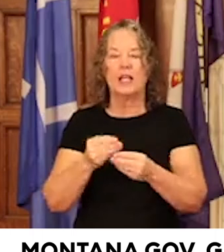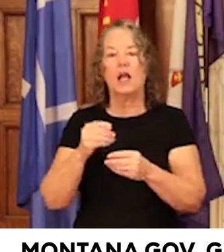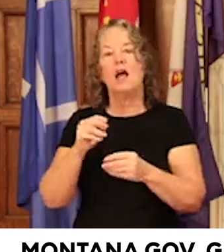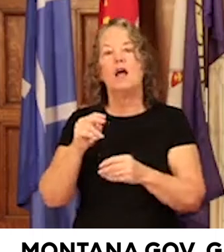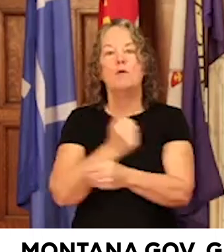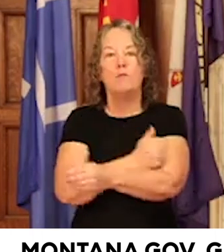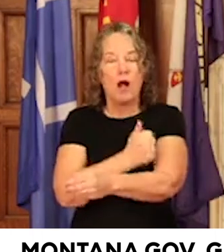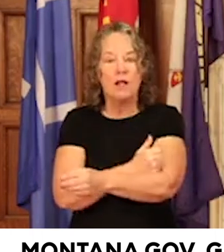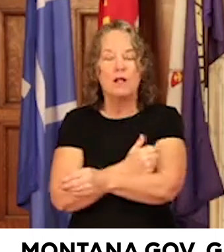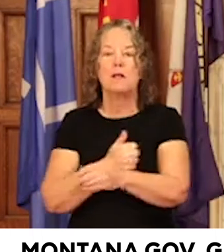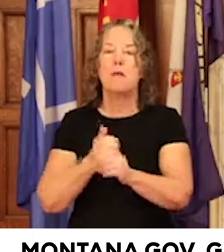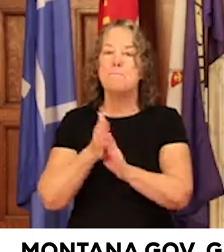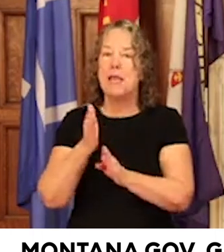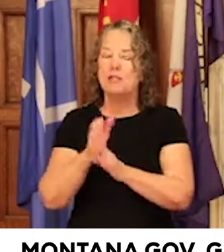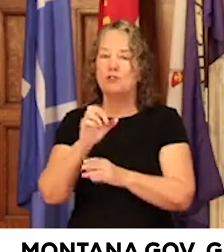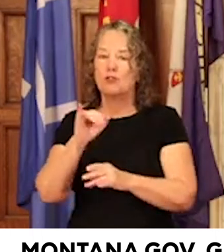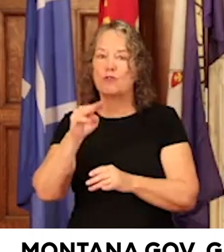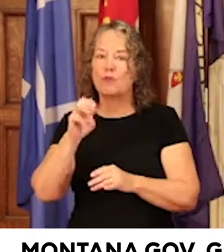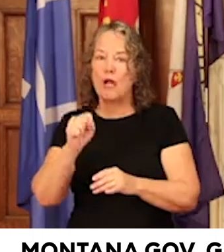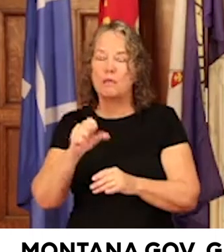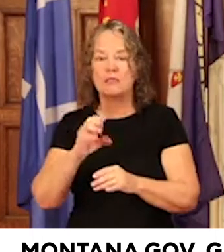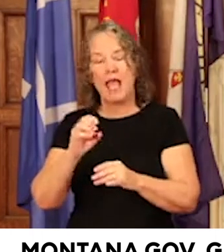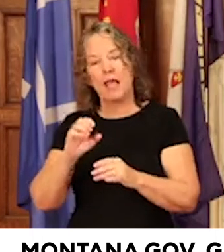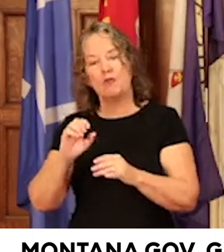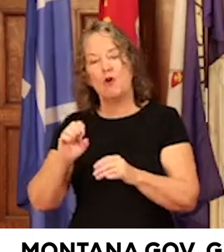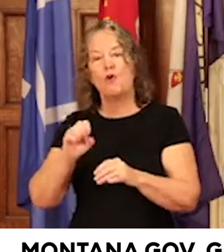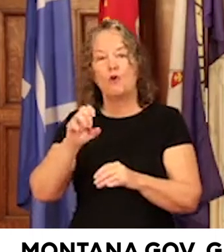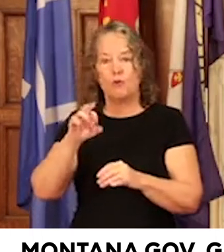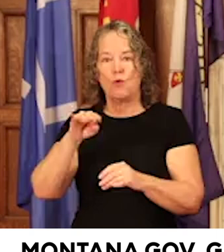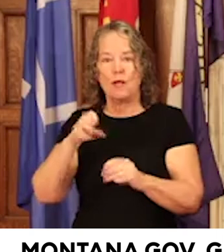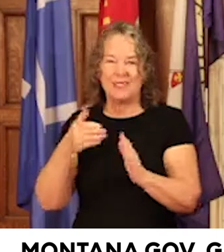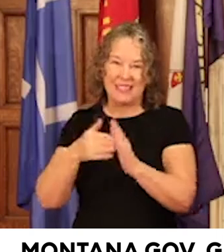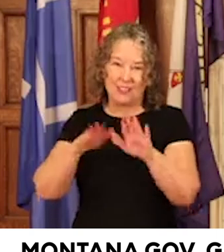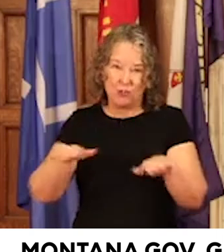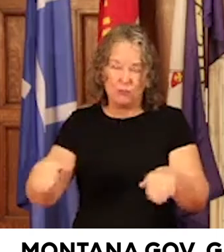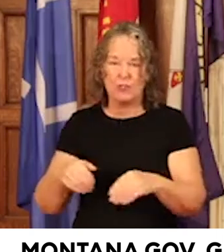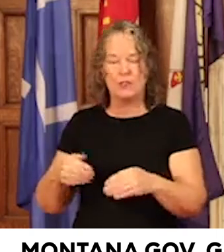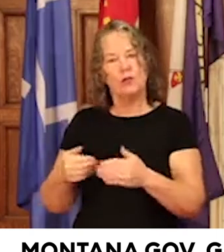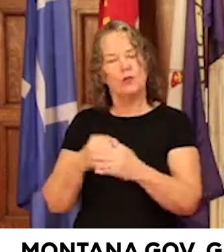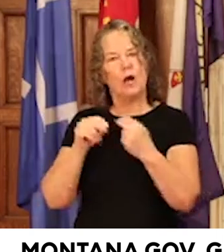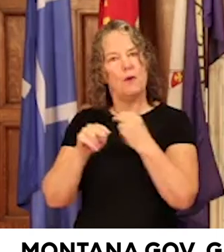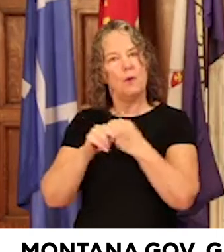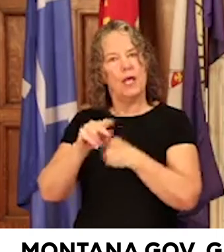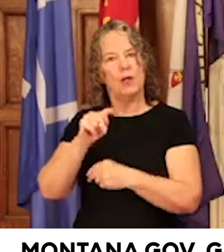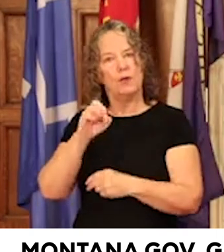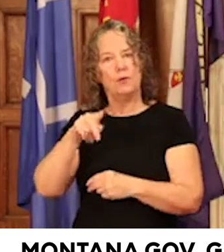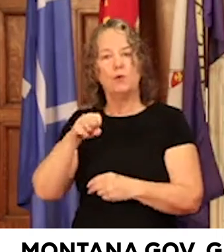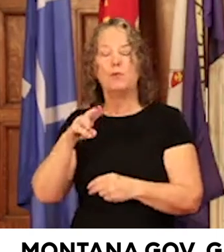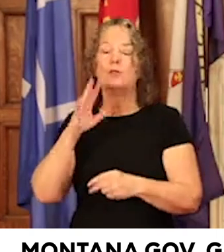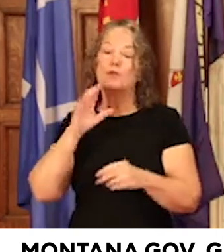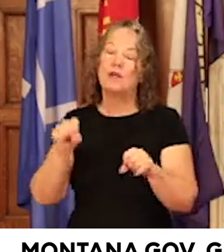crimes, and crimes against children. And the new highway patrol troopers will combat violent crime